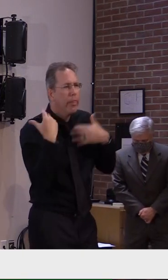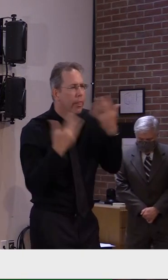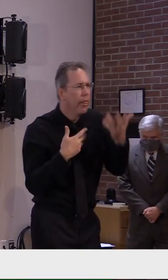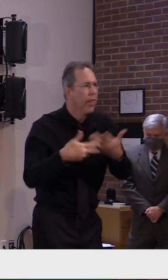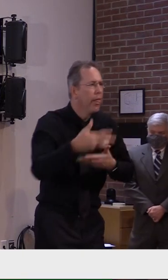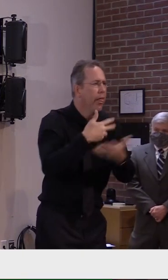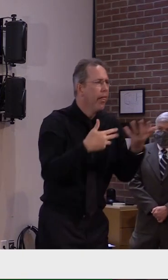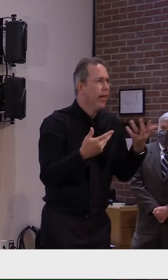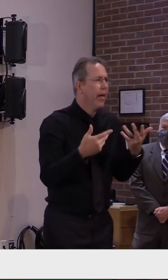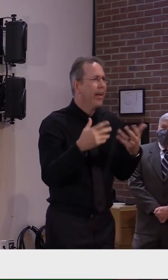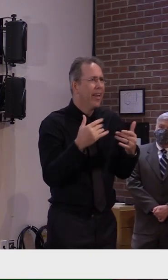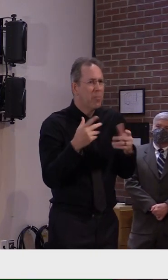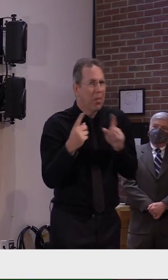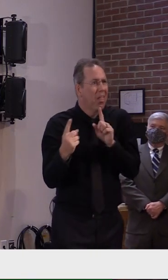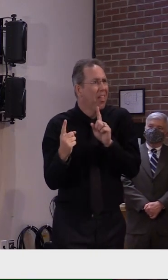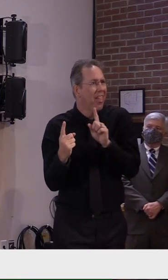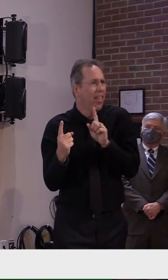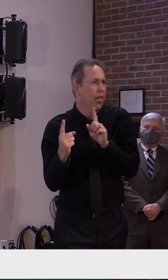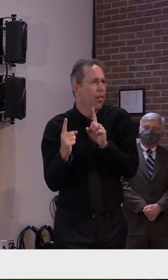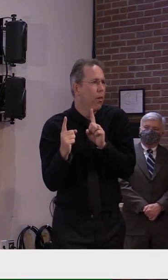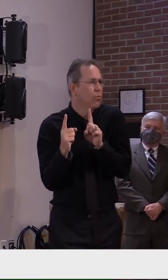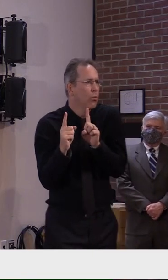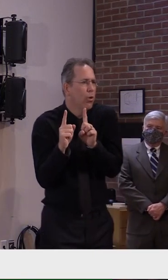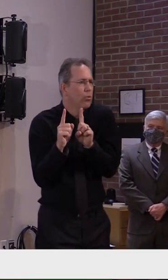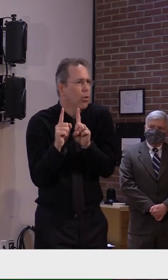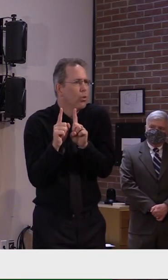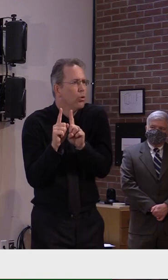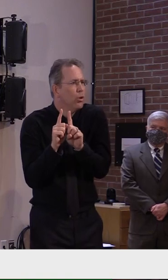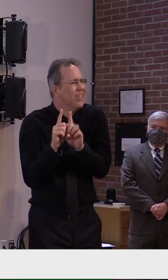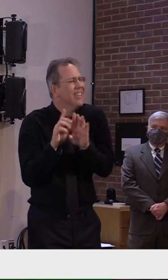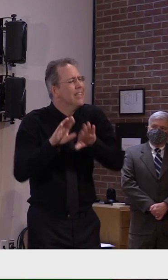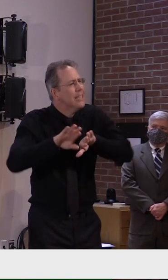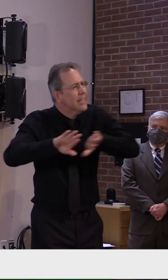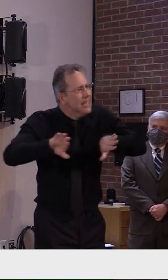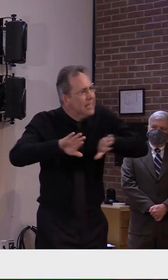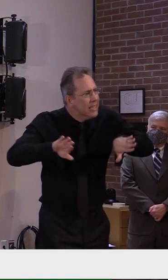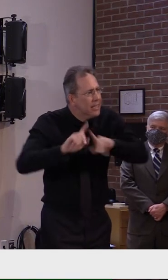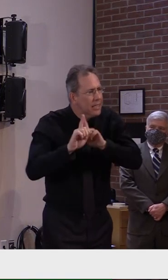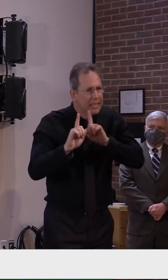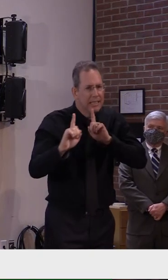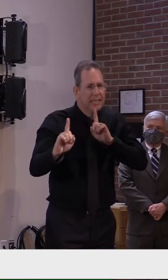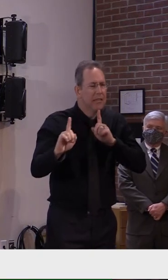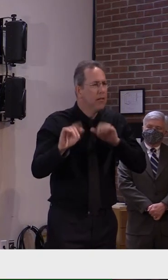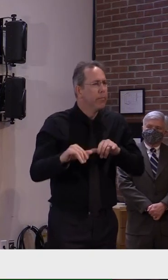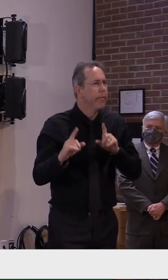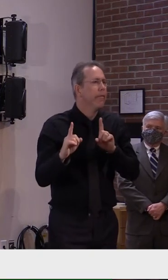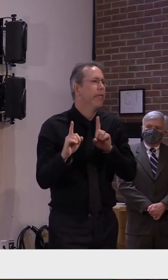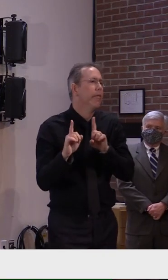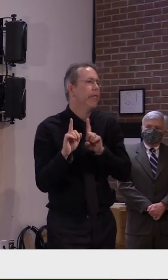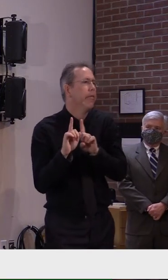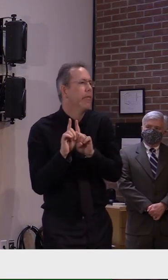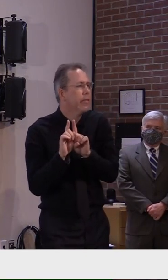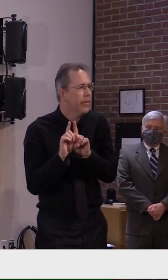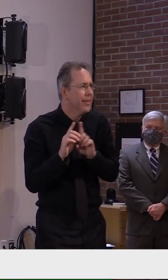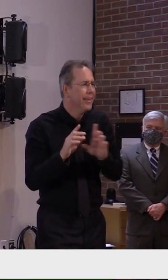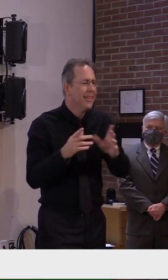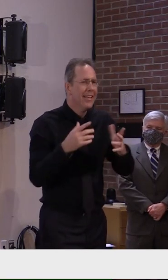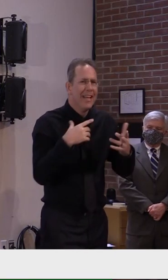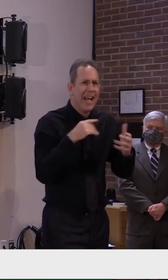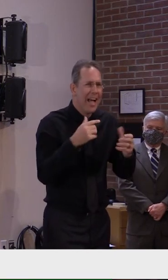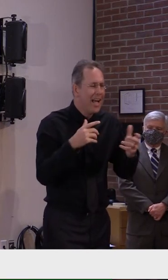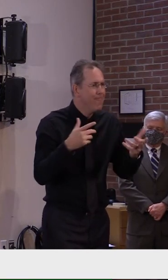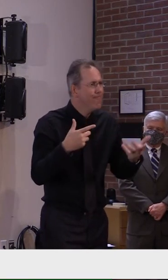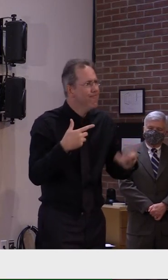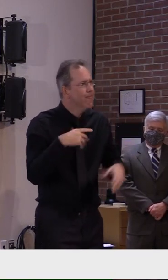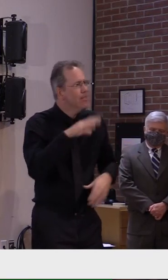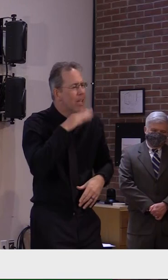many people didn't heed the warnings or we didn't get the message out or whatever was the root of the cause.